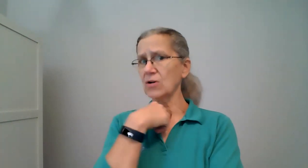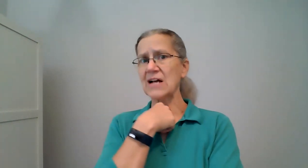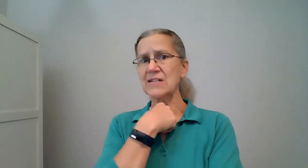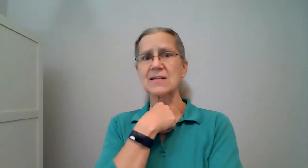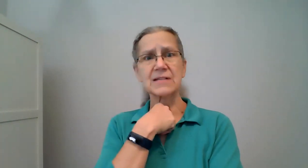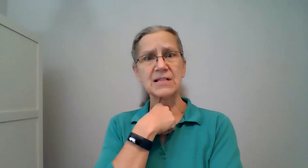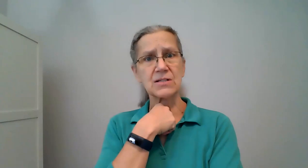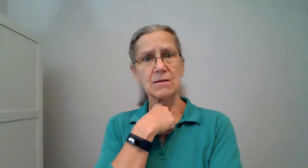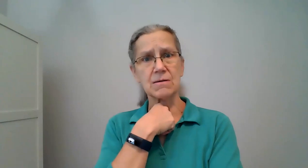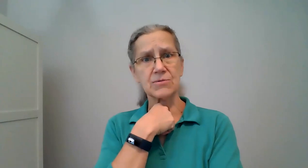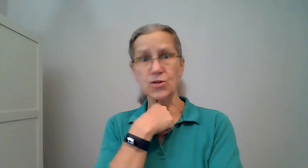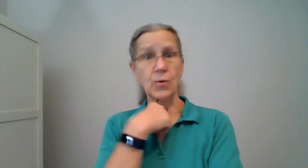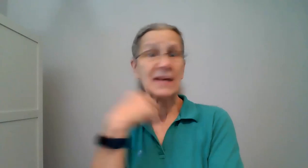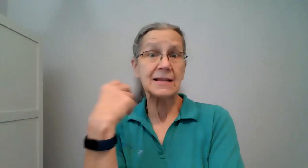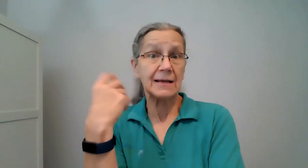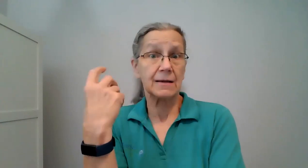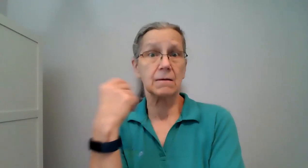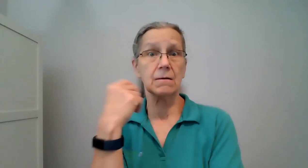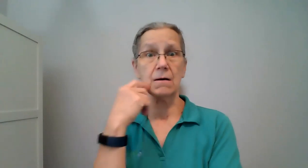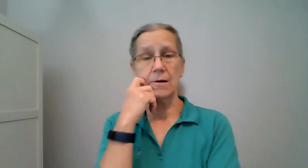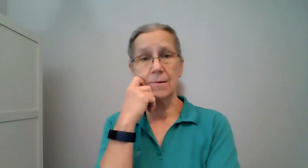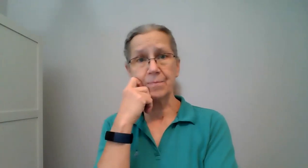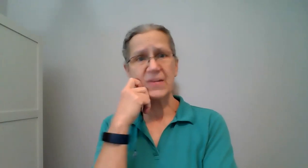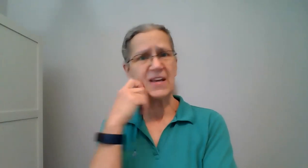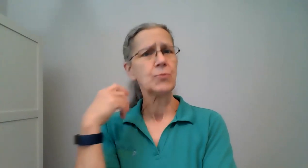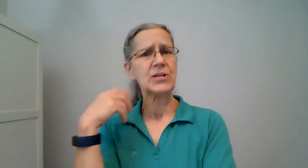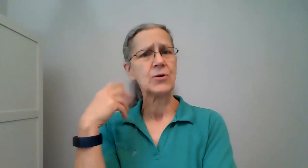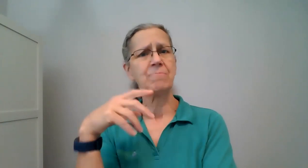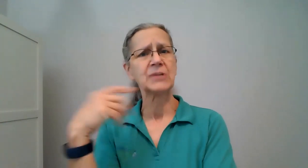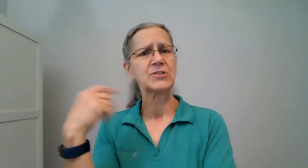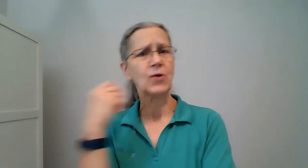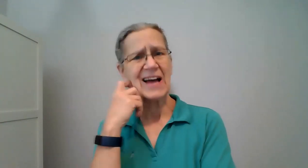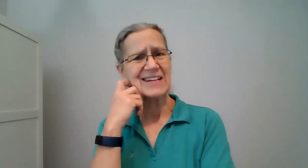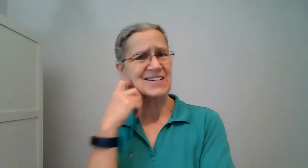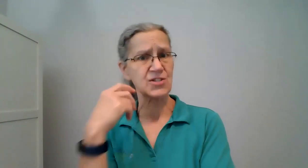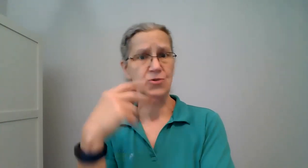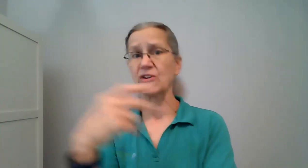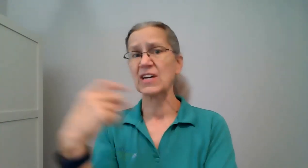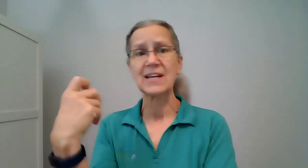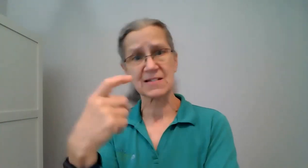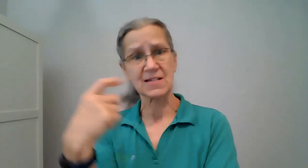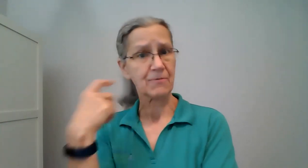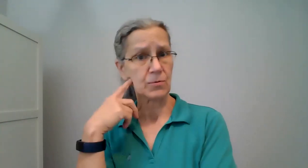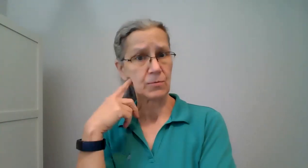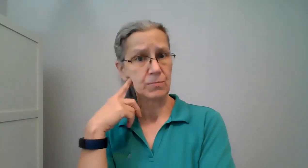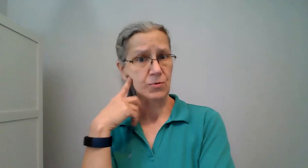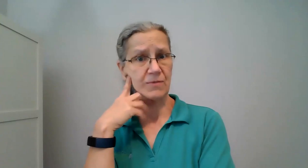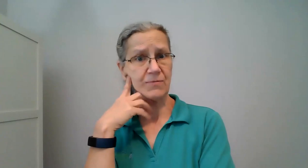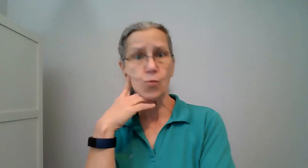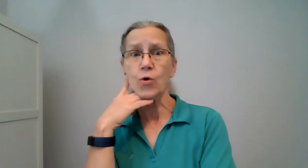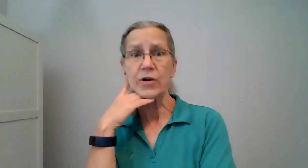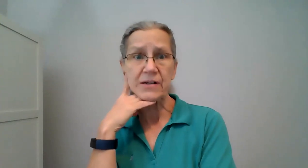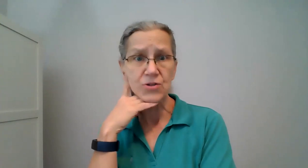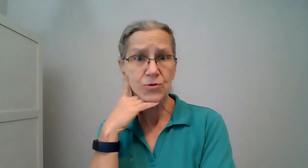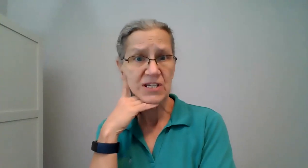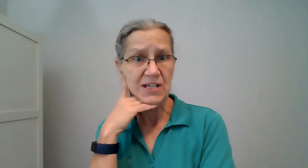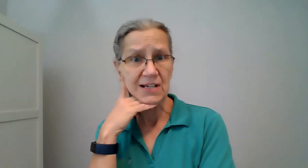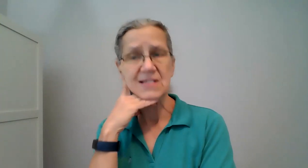classically do anything um even when you have multiple accidents or you're getting several sort of warnings or tickets